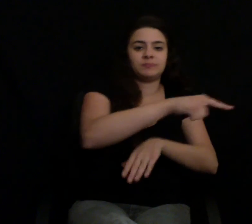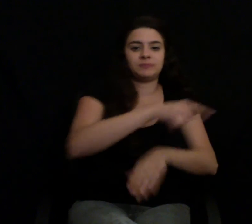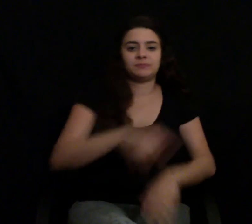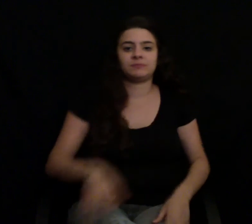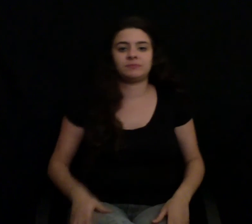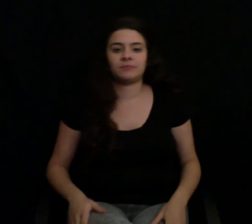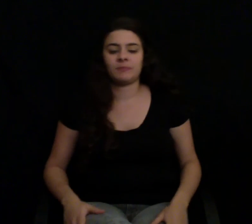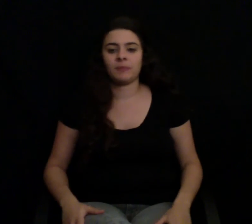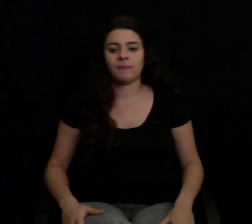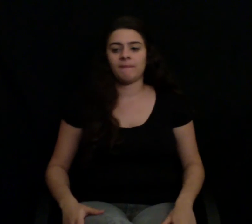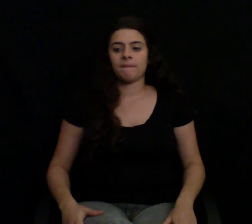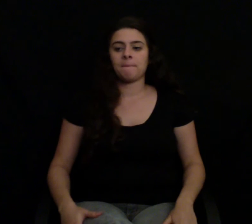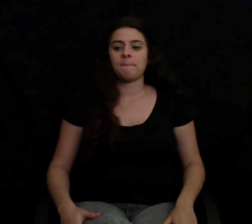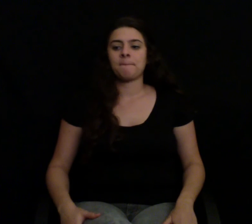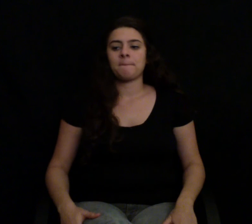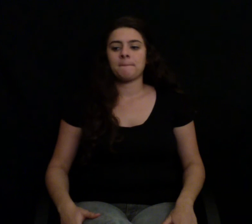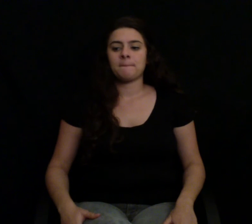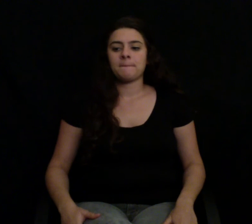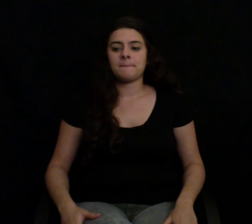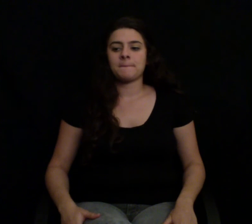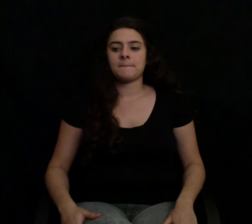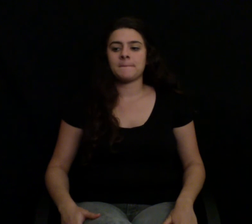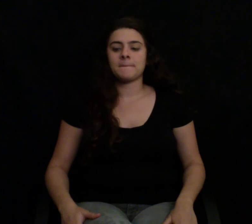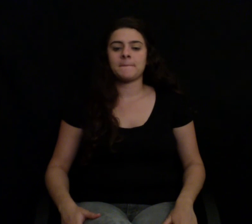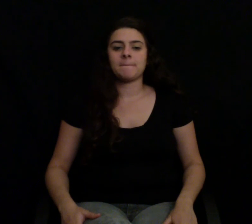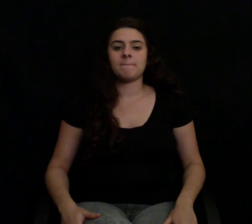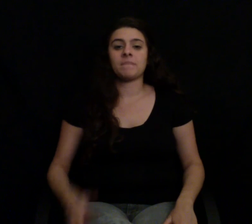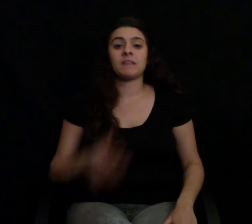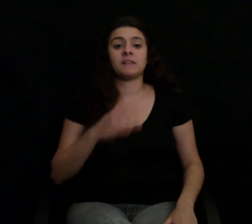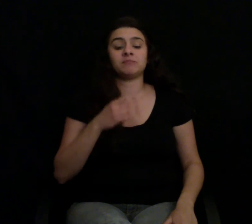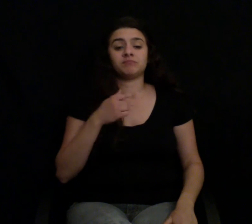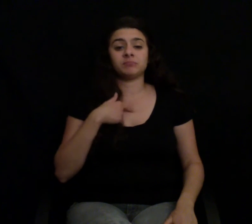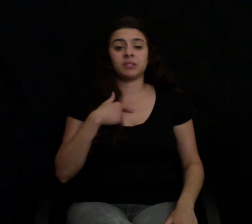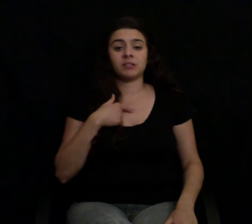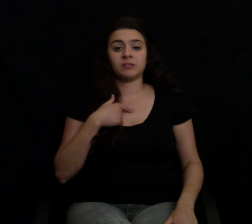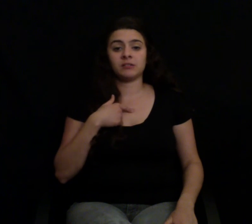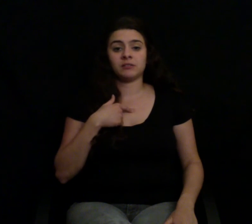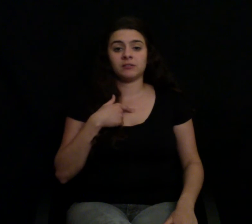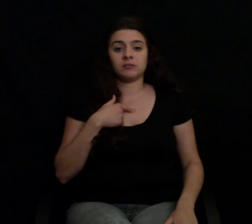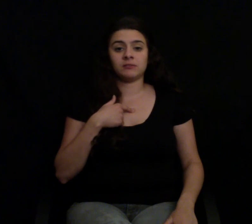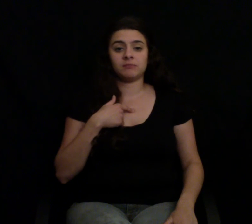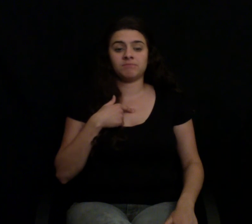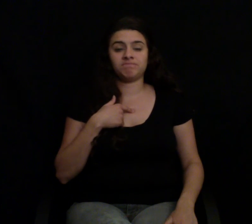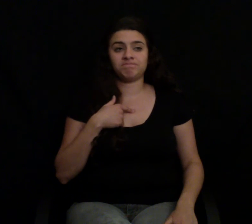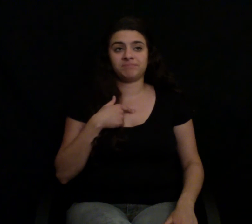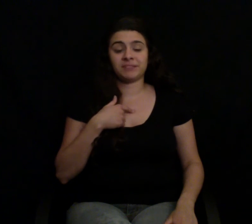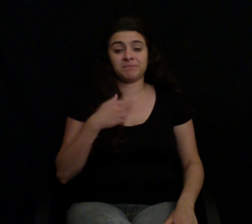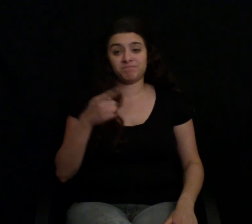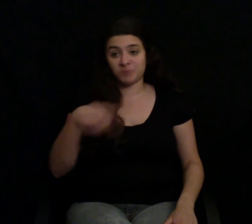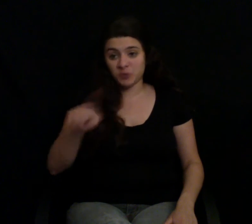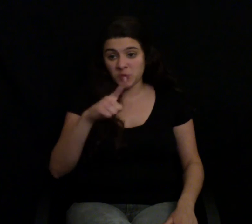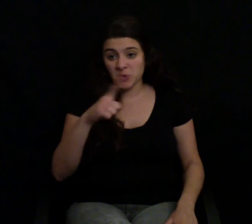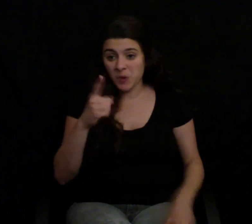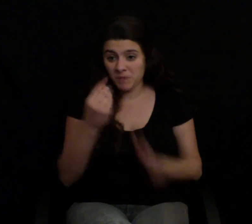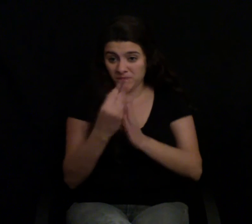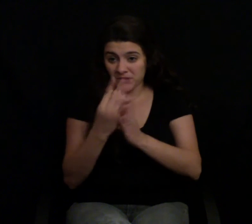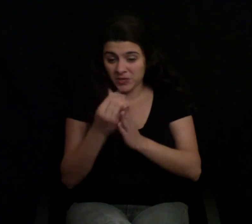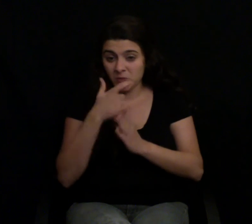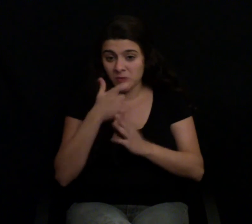AMA to talk about their sadness. I don't know about you, but I'm going to lay off the chicken for a little while after watching that video. Well, but how about you?